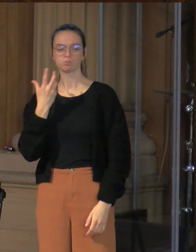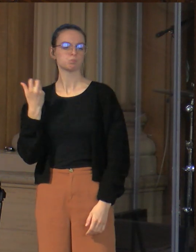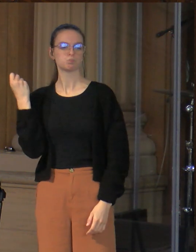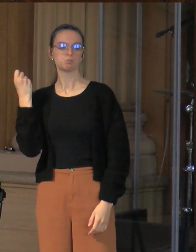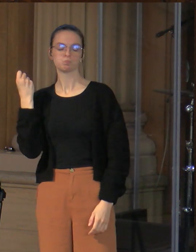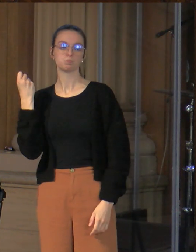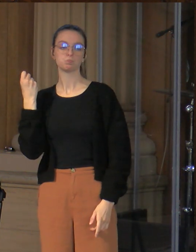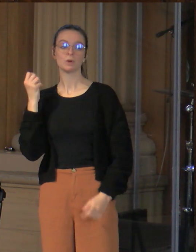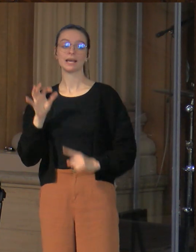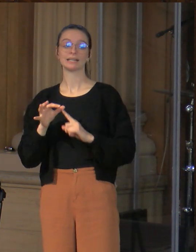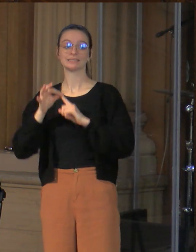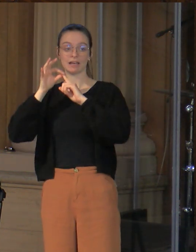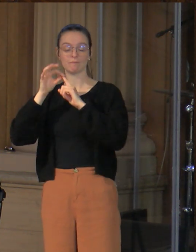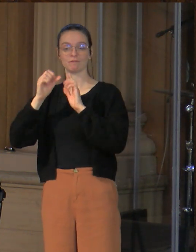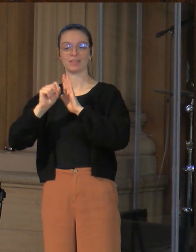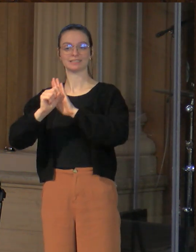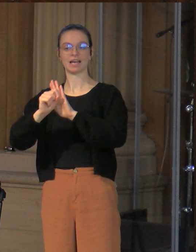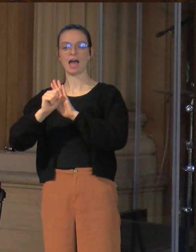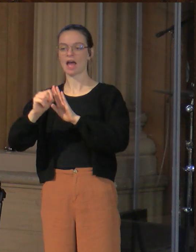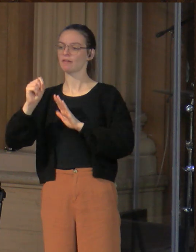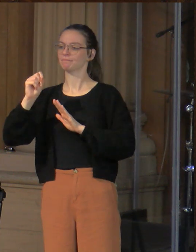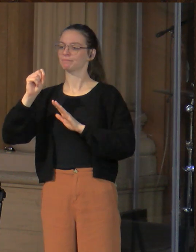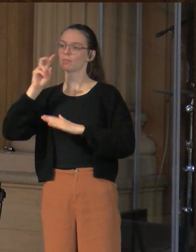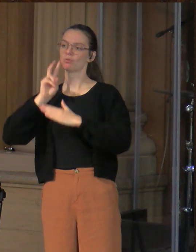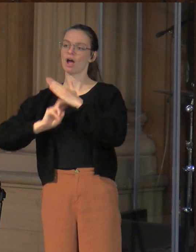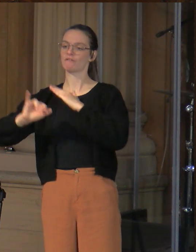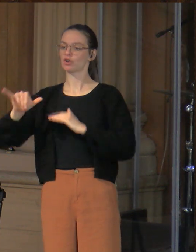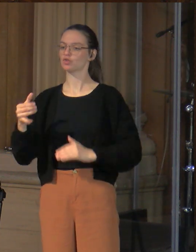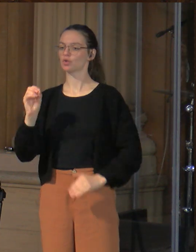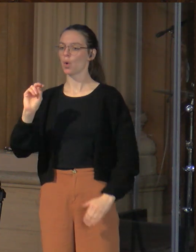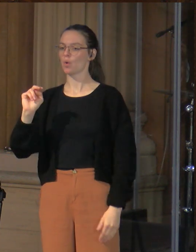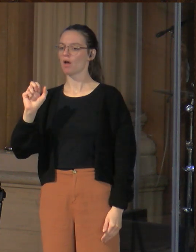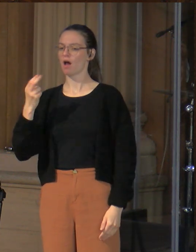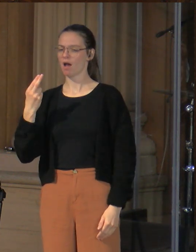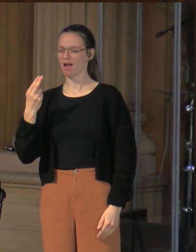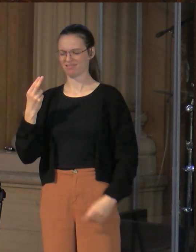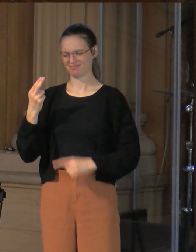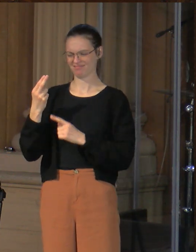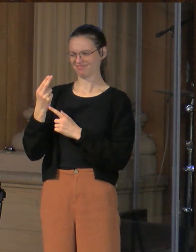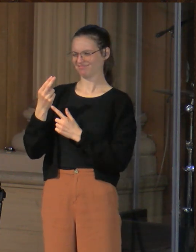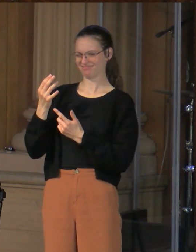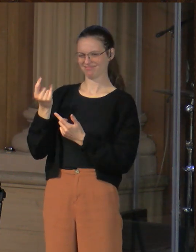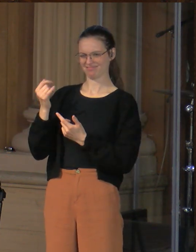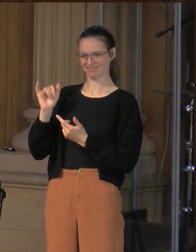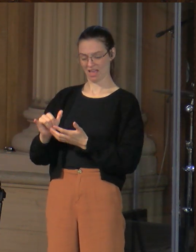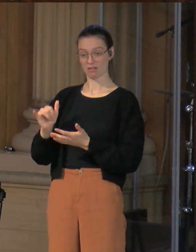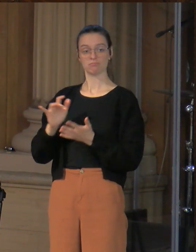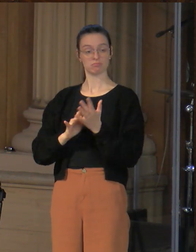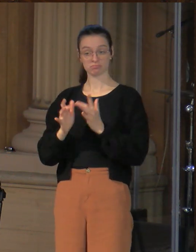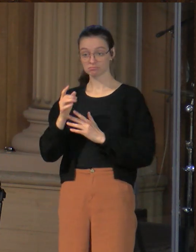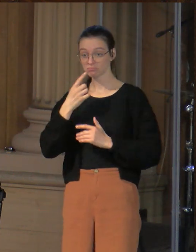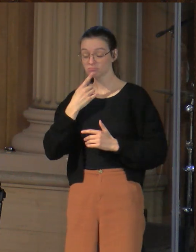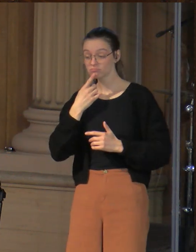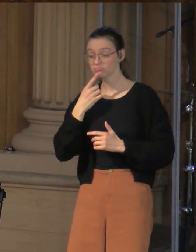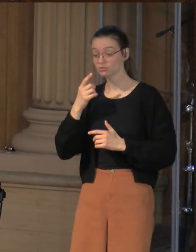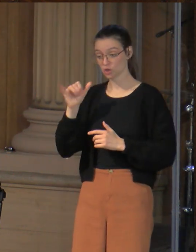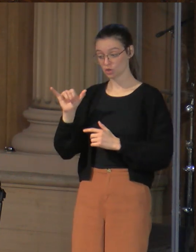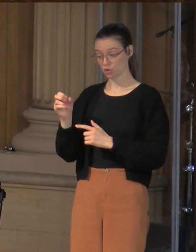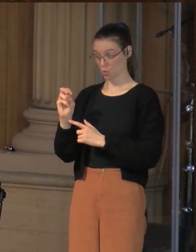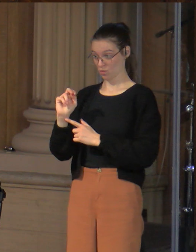Okay, what's that? Well, verse 40, he says, For just as Jonah was three days and three nights in the belly of the great fish, so will the Son of Man be